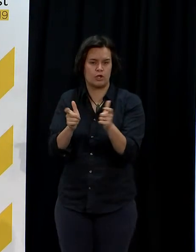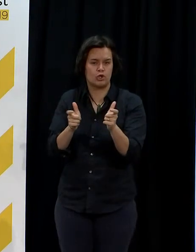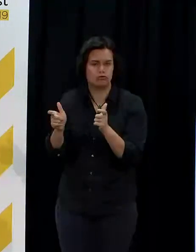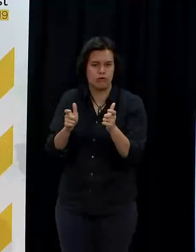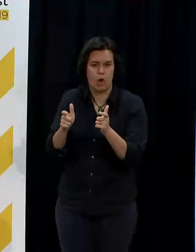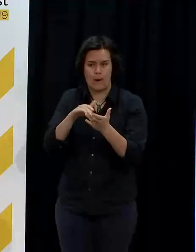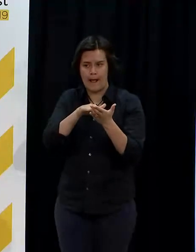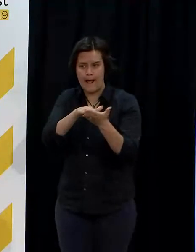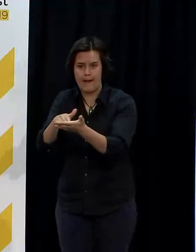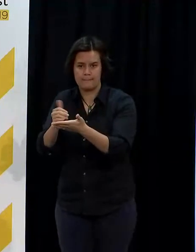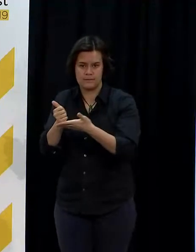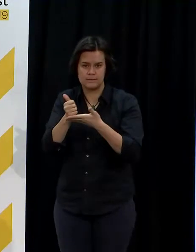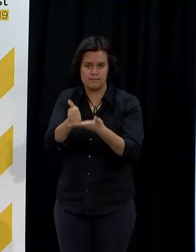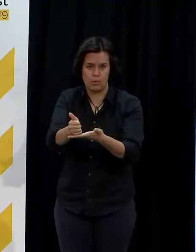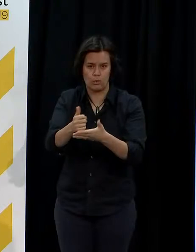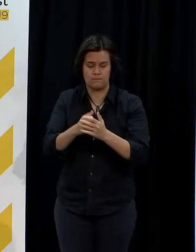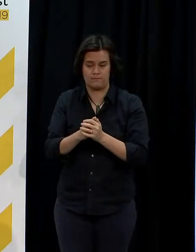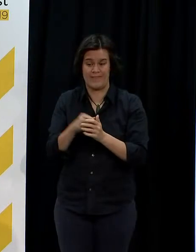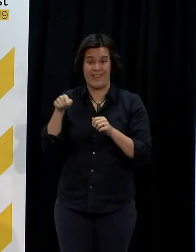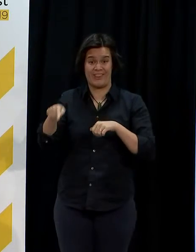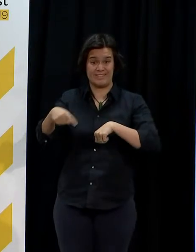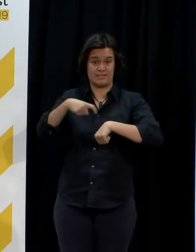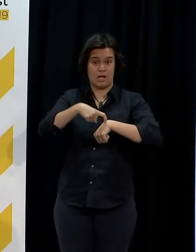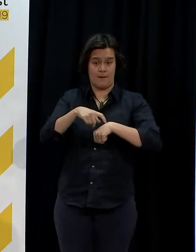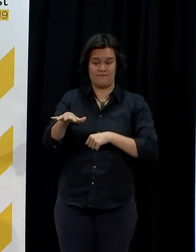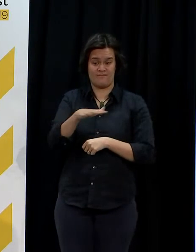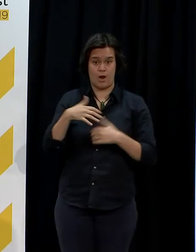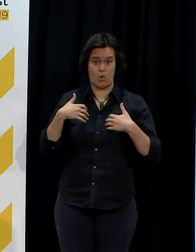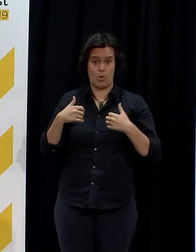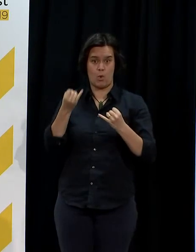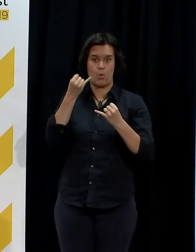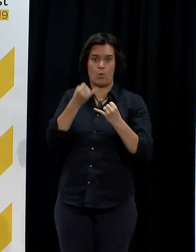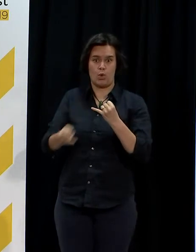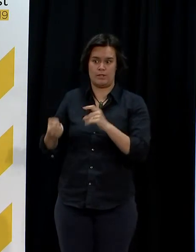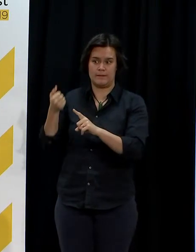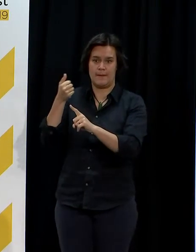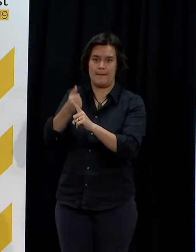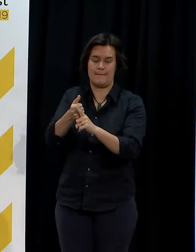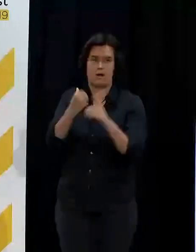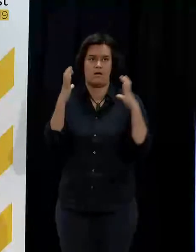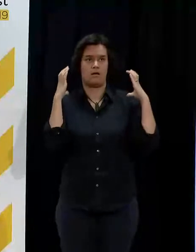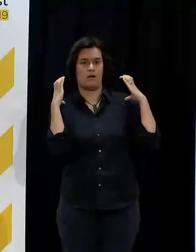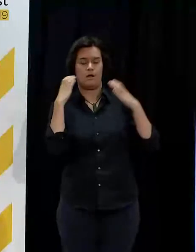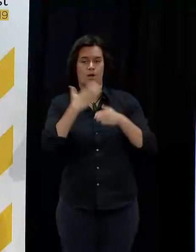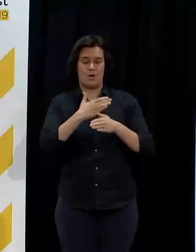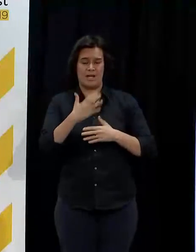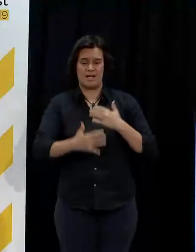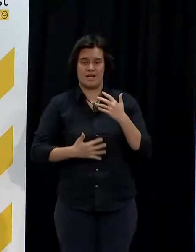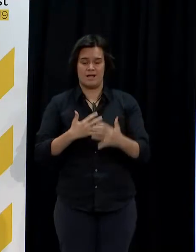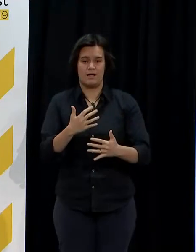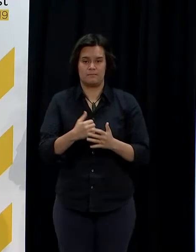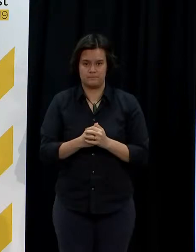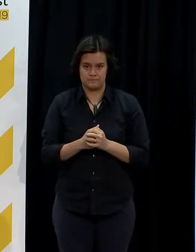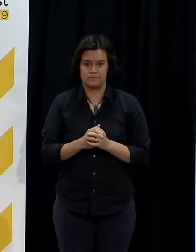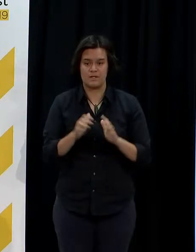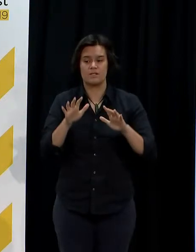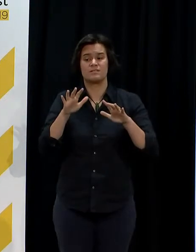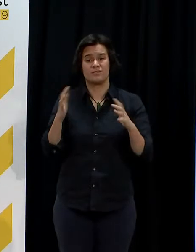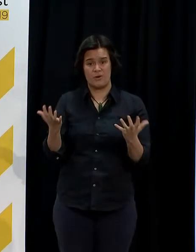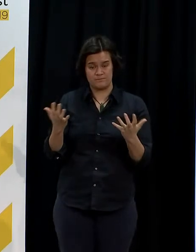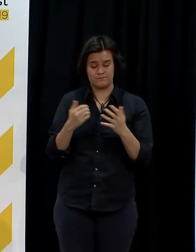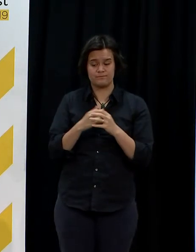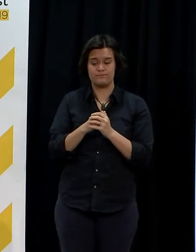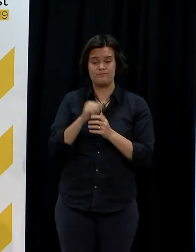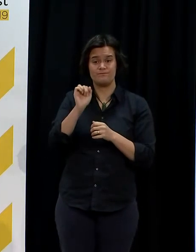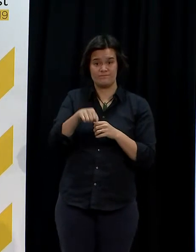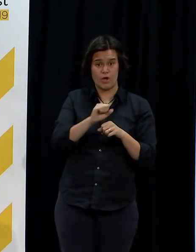This time around, the demand on their service has been even greater. The changed definition and widening of our use of contacts linked to